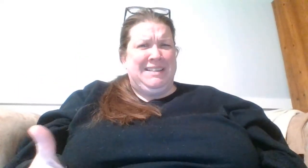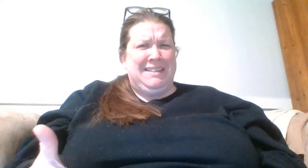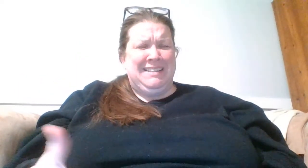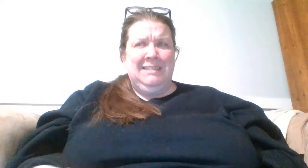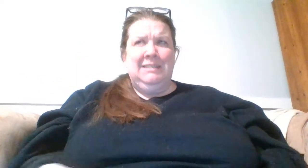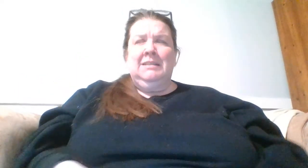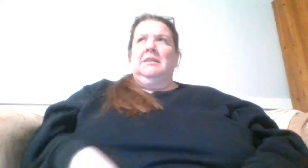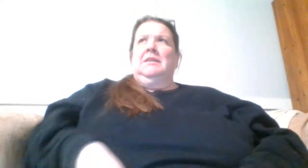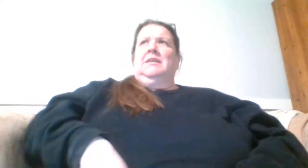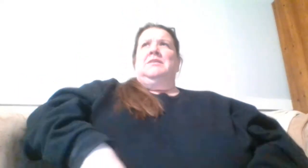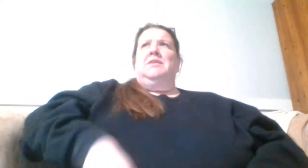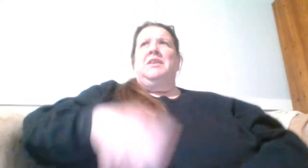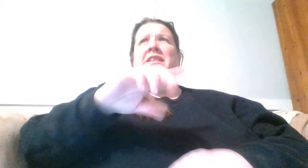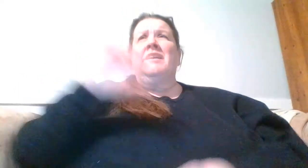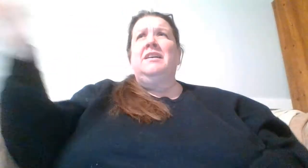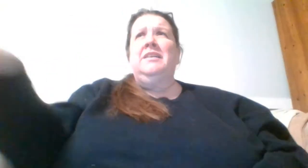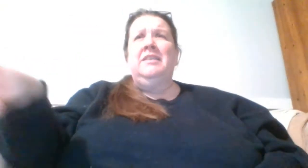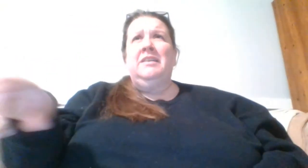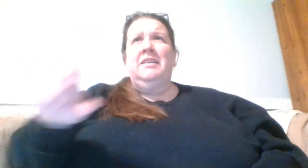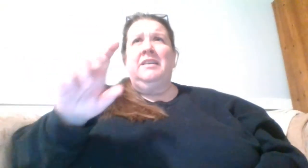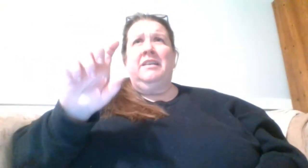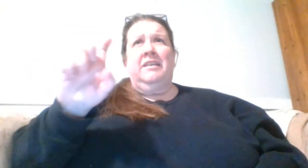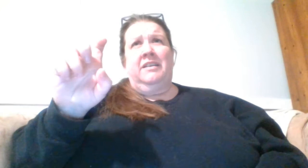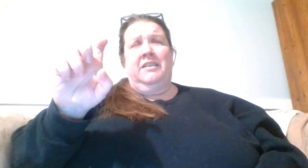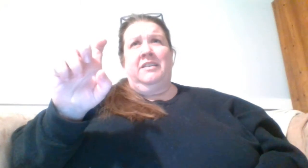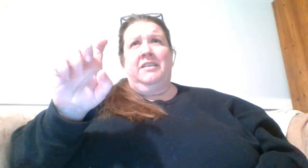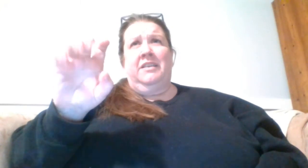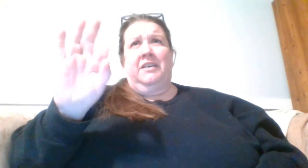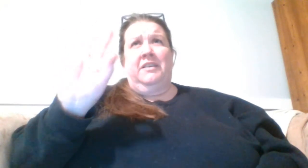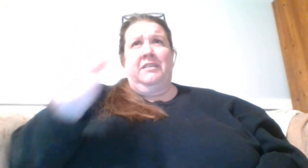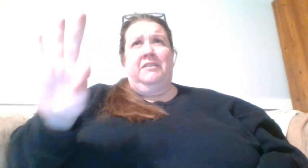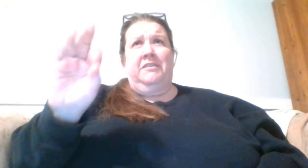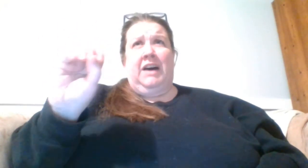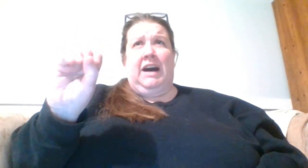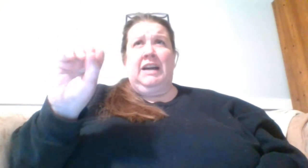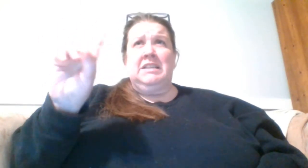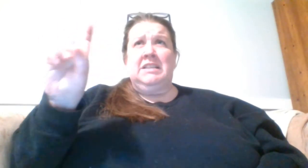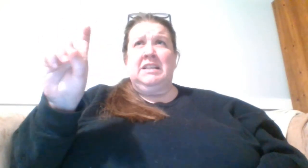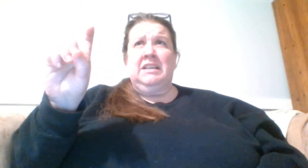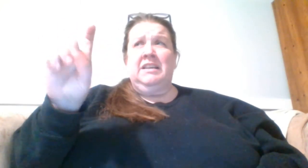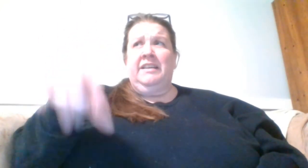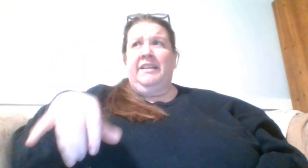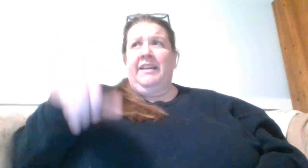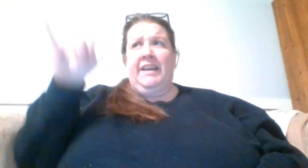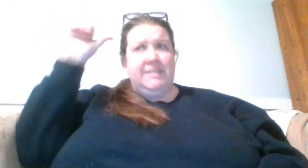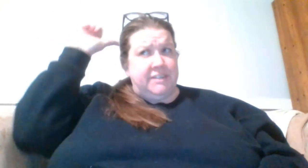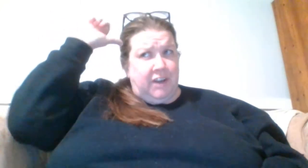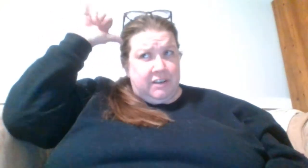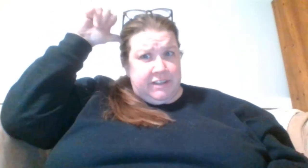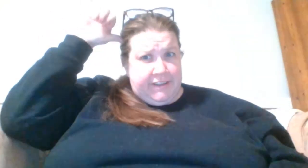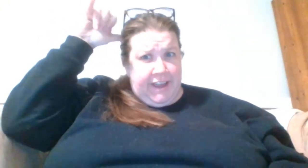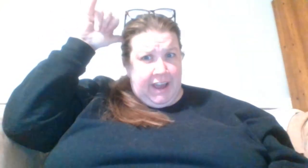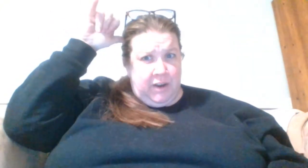So, then the fox has to talk to the cow